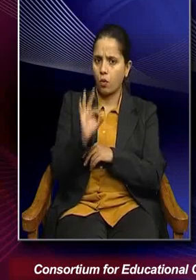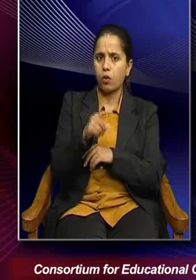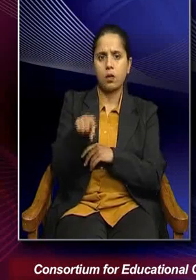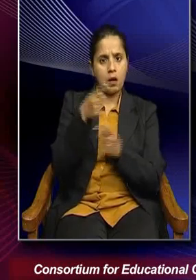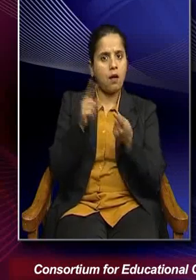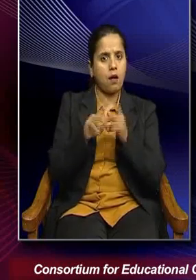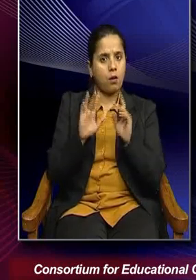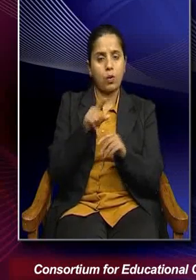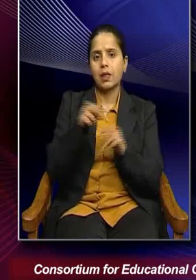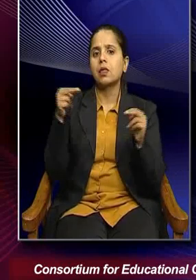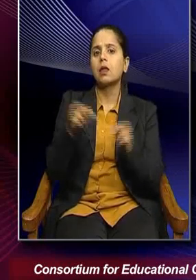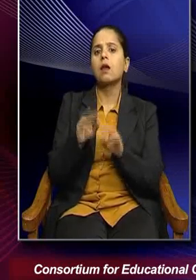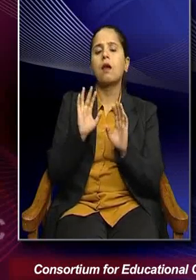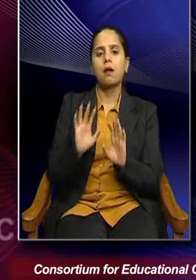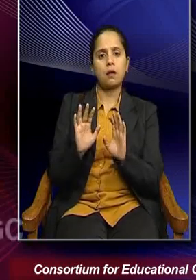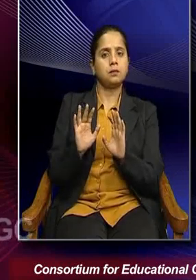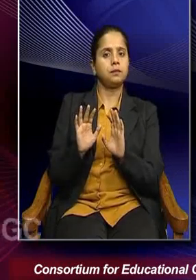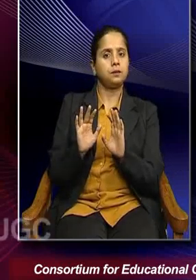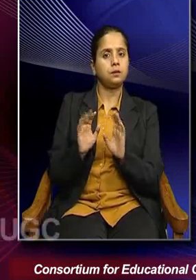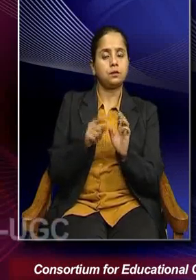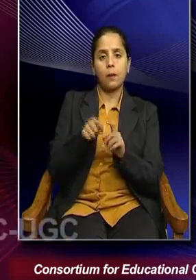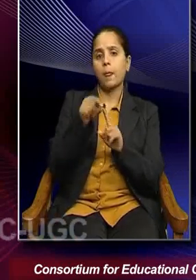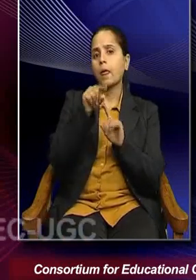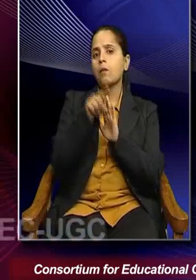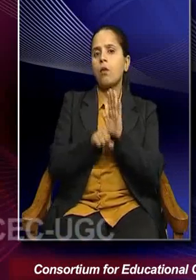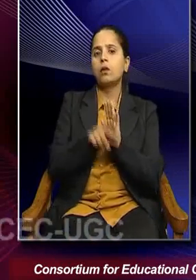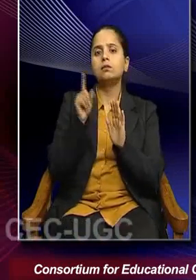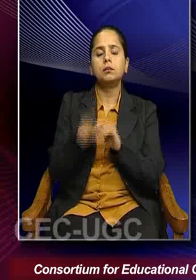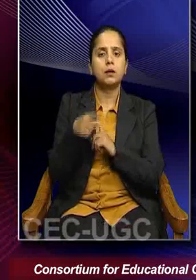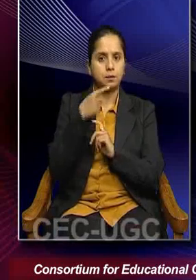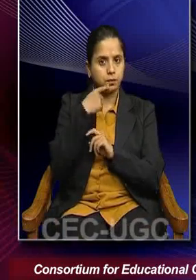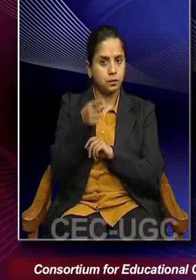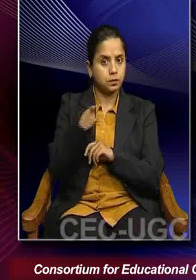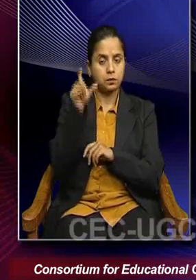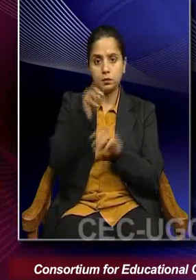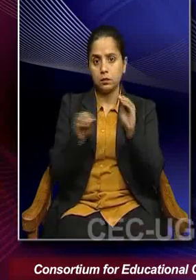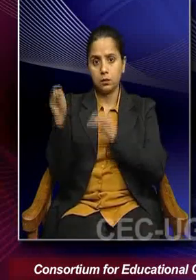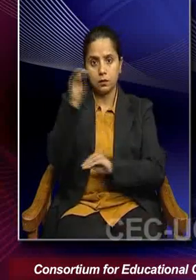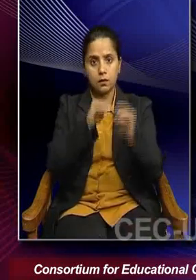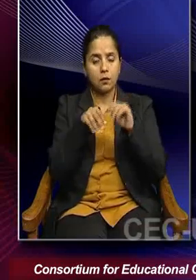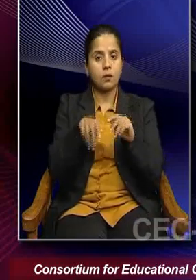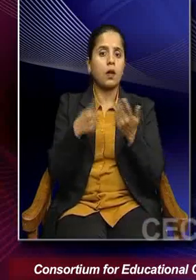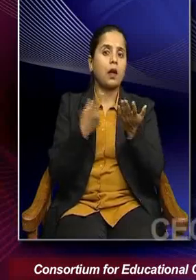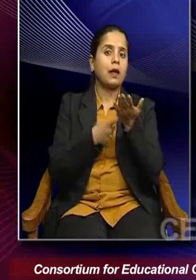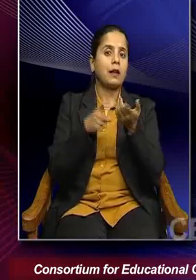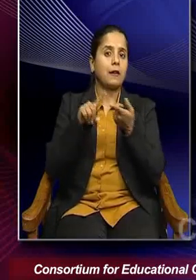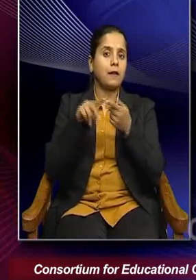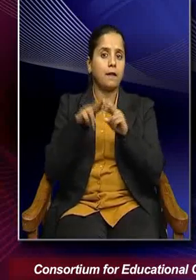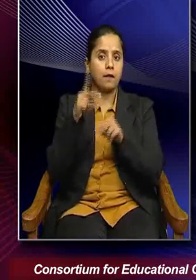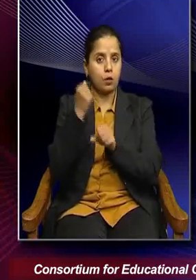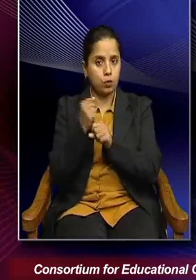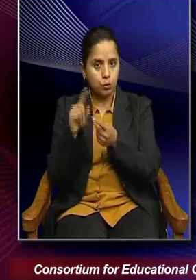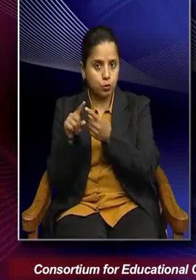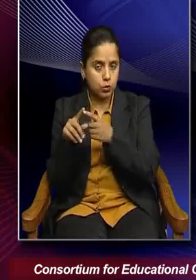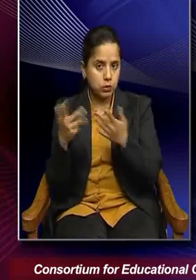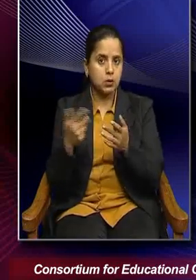So, there is a need to have a policy in place wherein these migrants, whether they are refugees, whether they are, you know,